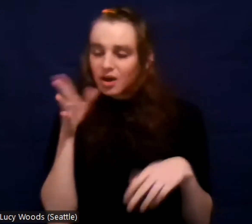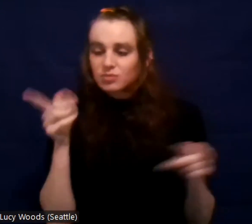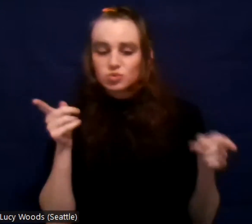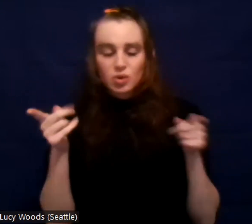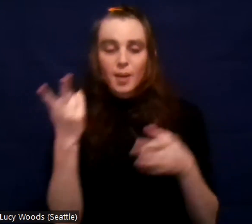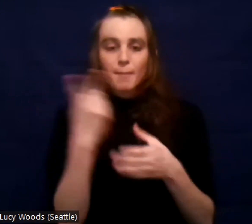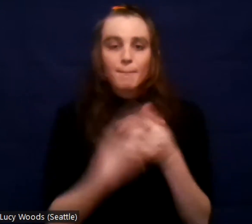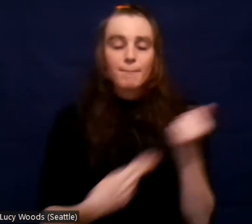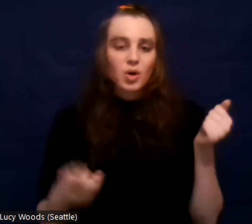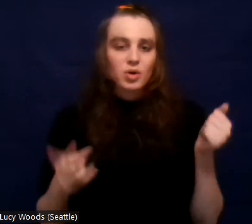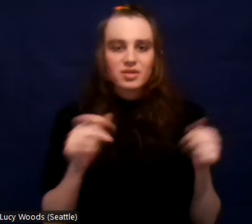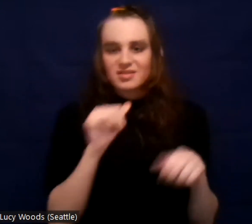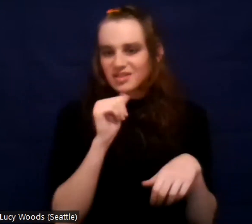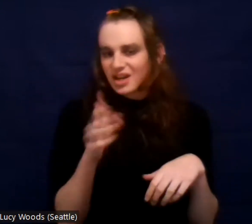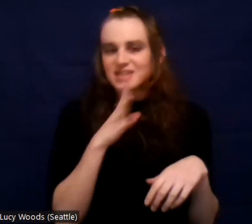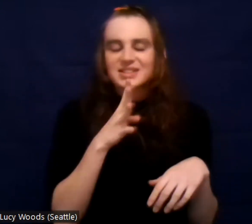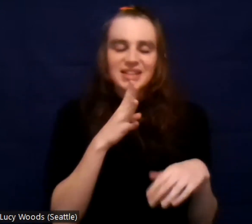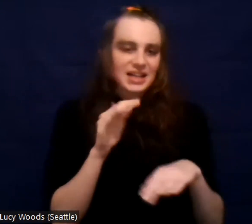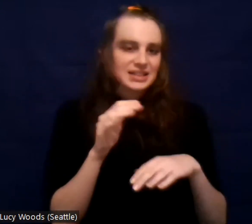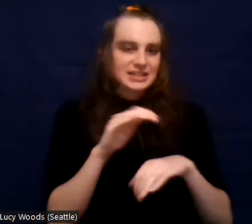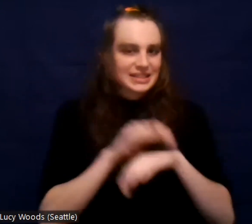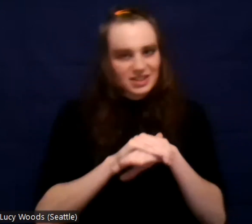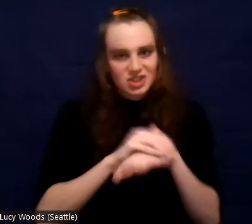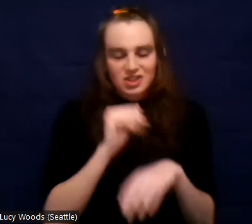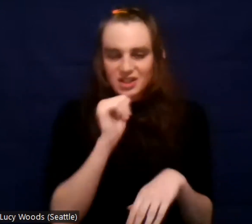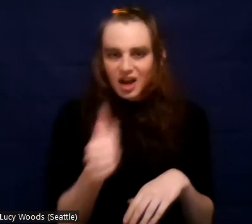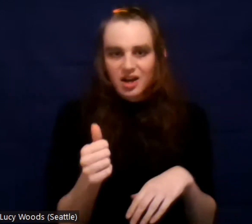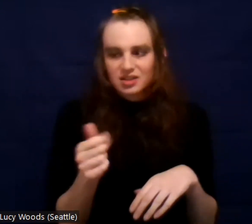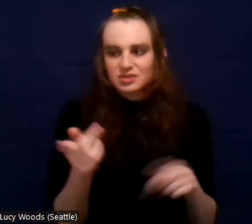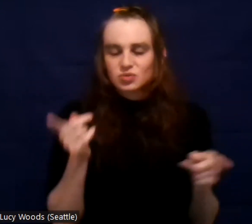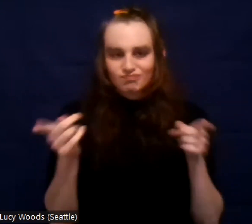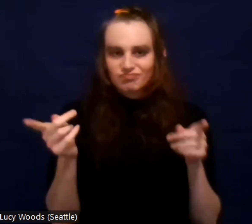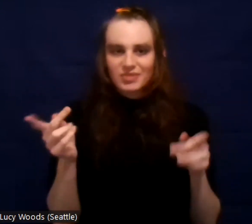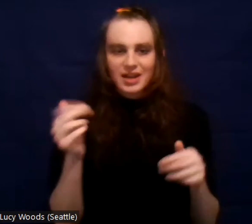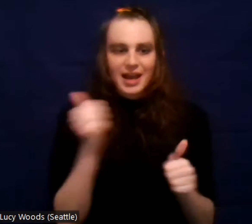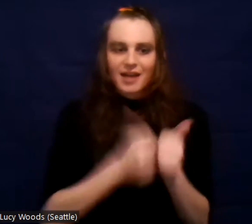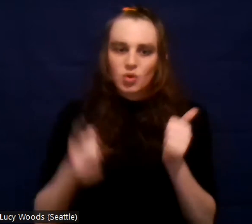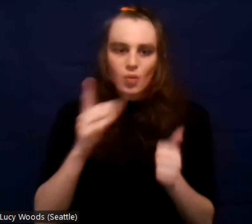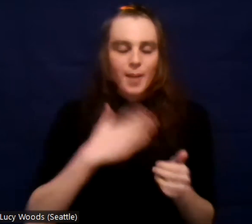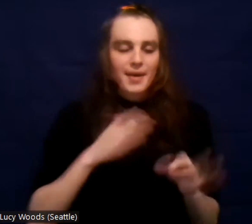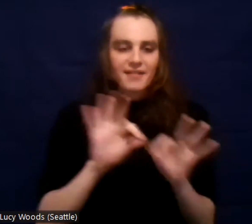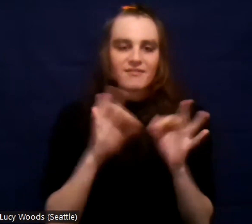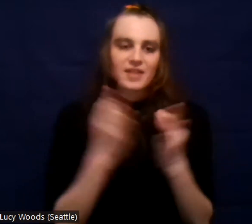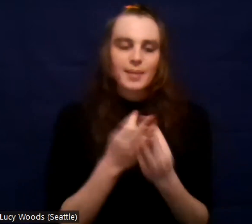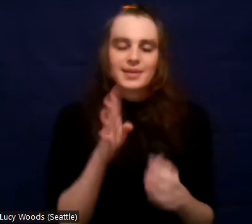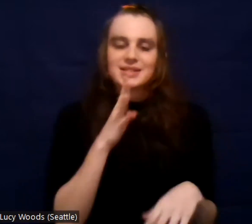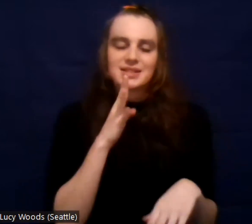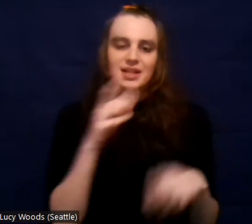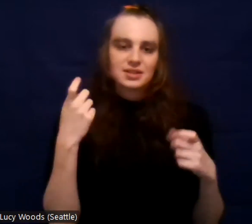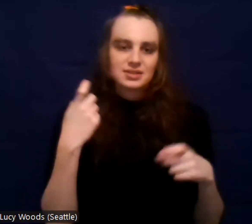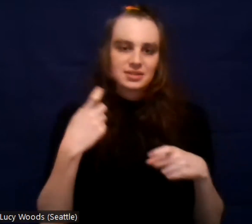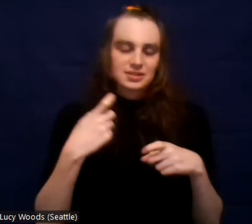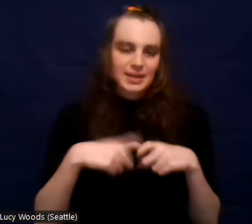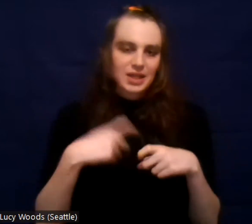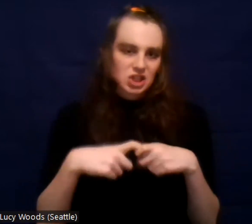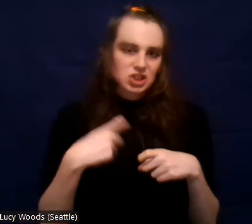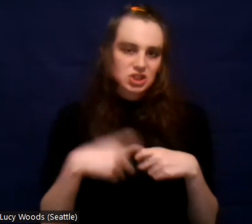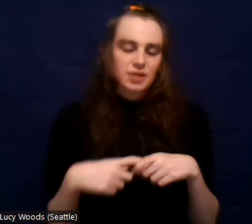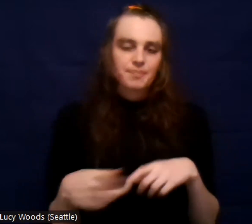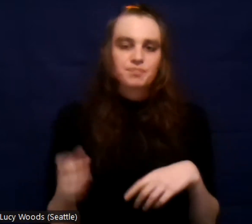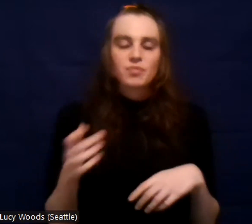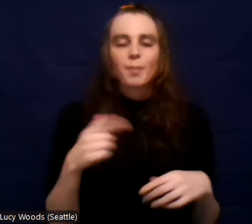On both sides, everyone speaks Spanish. So from an early age, I've kind of always felt different, specifically from my family.